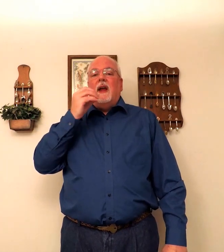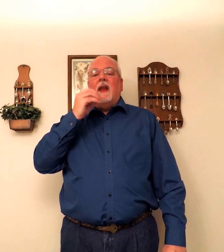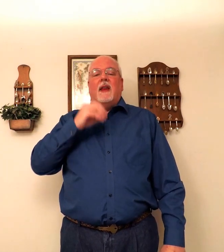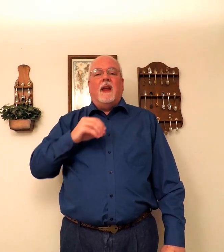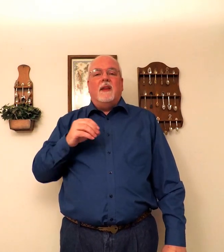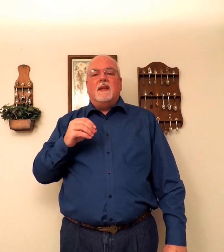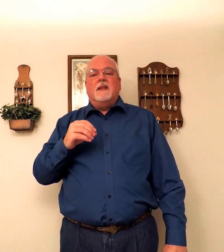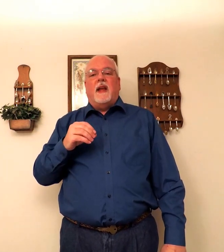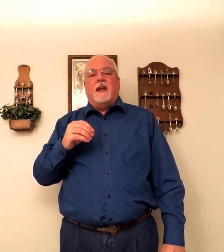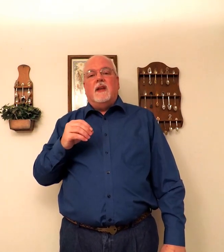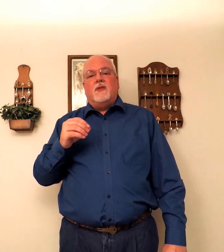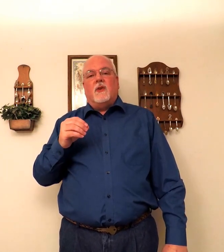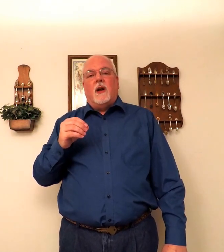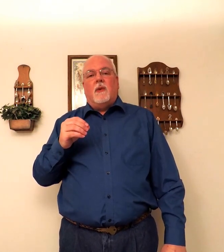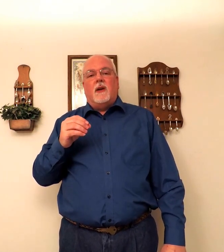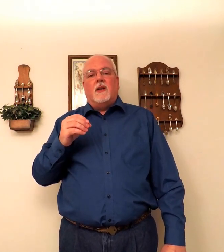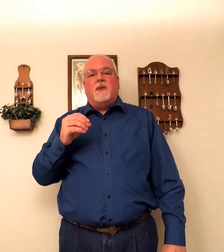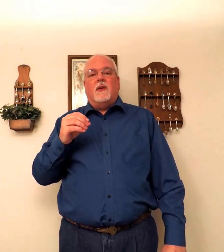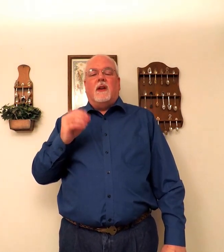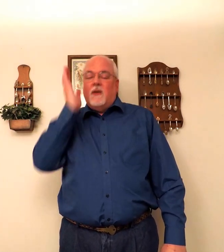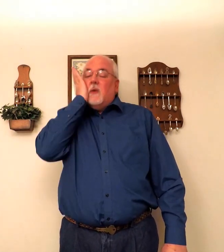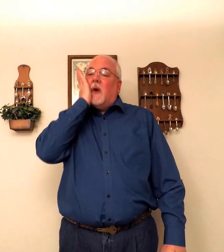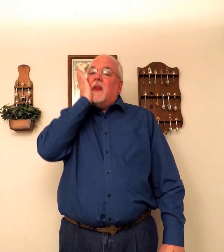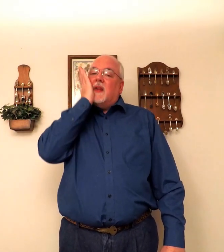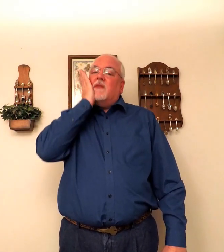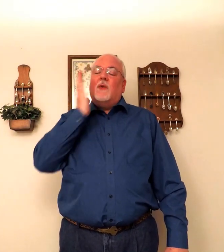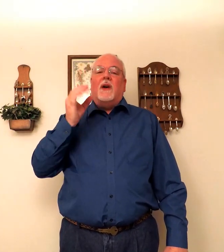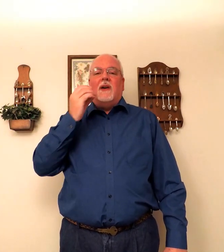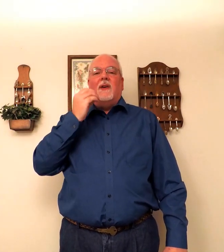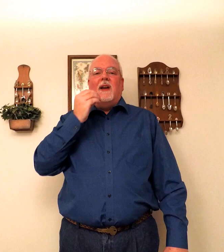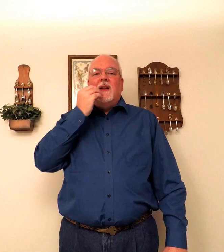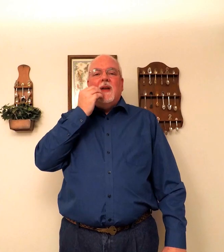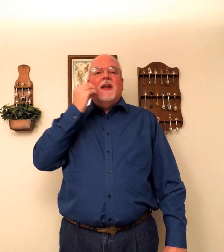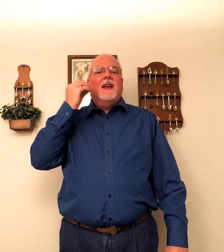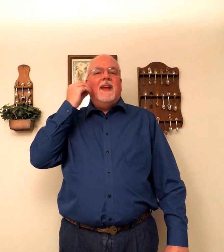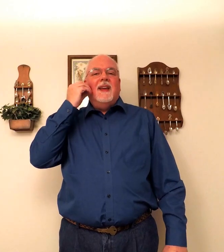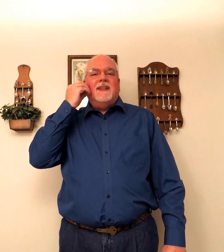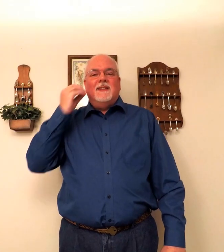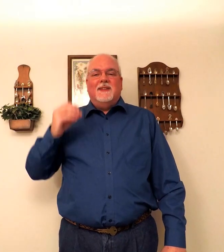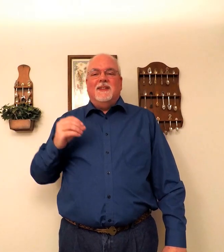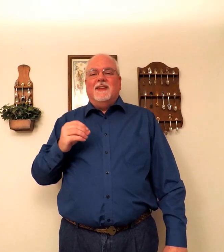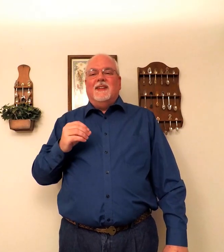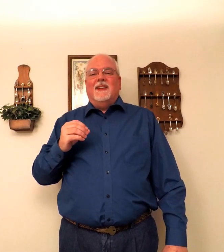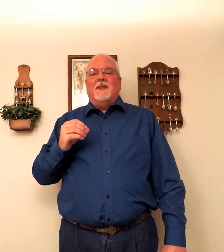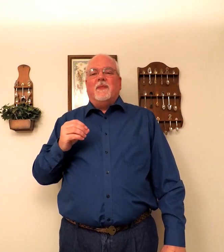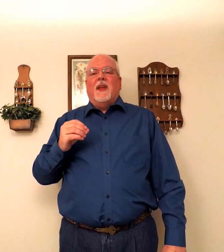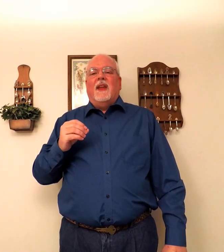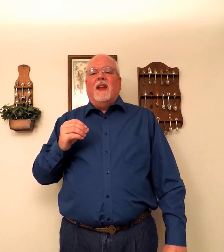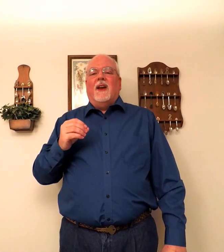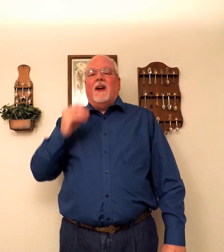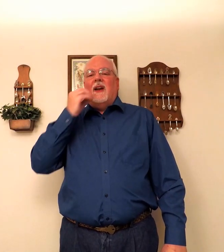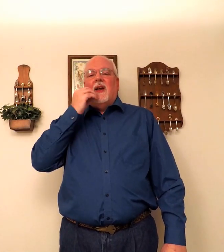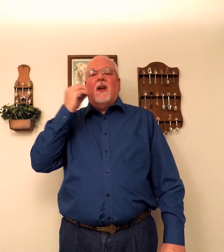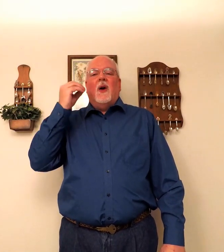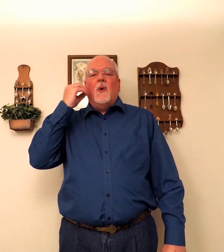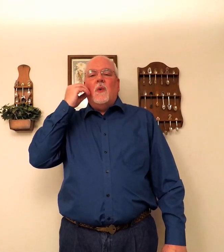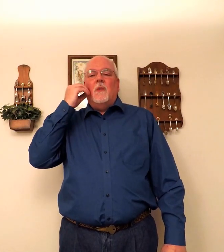And this is that kiss your grandma gets you. you do like this for it. right? Kiss. All right? Home.